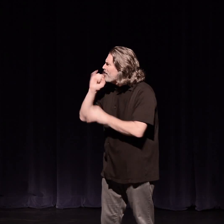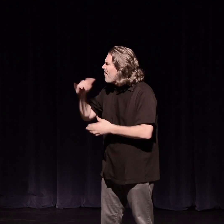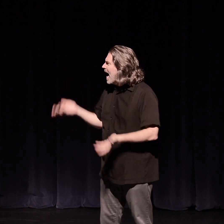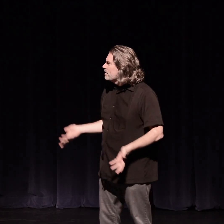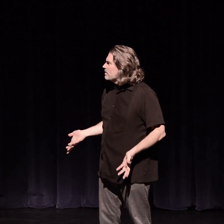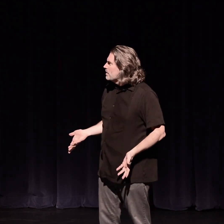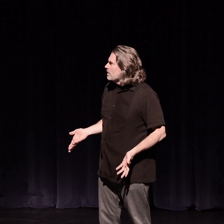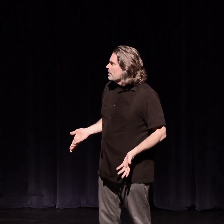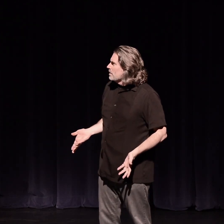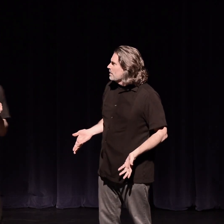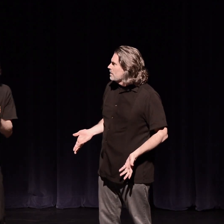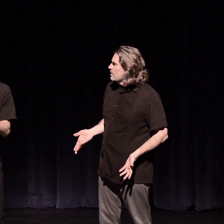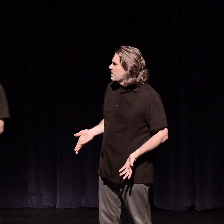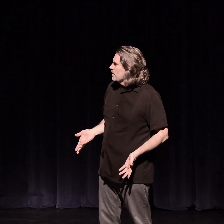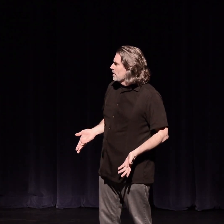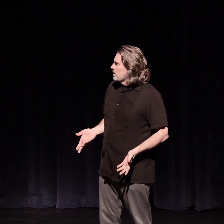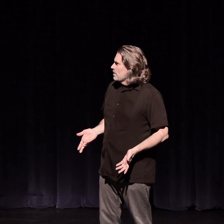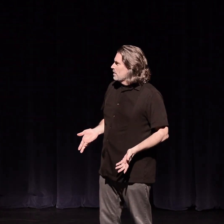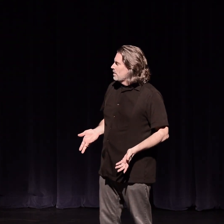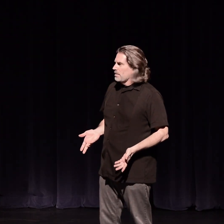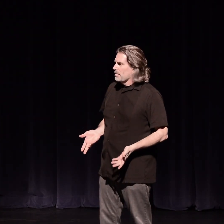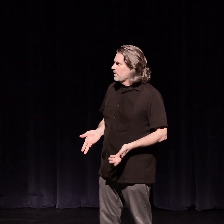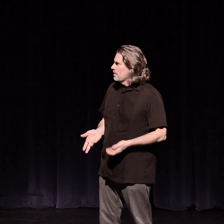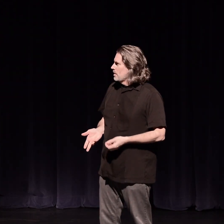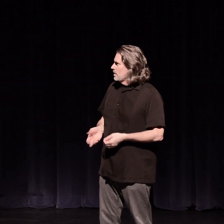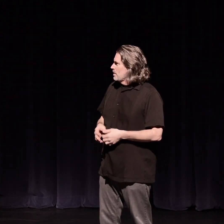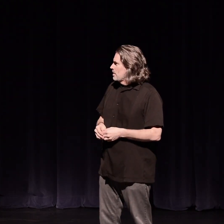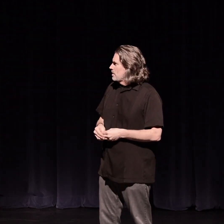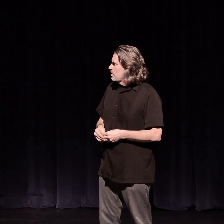I'm an interpreter for that. I should have someone come upstairs and go,